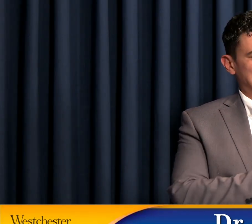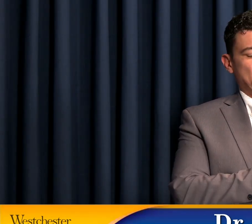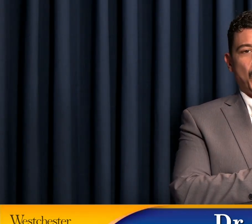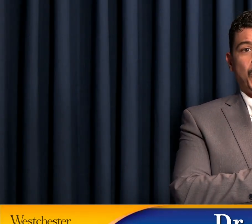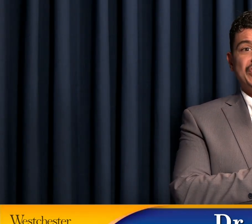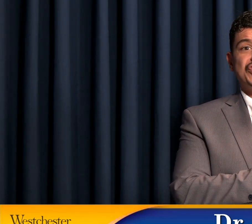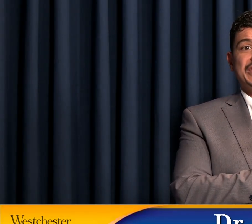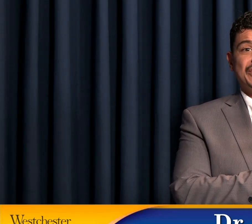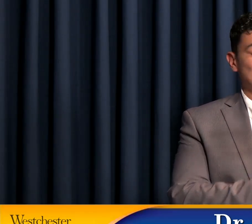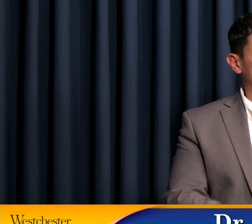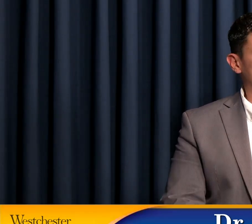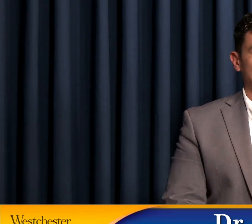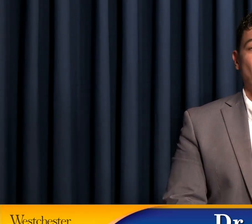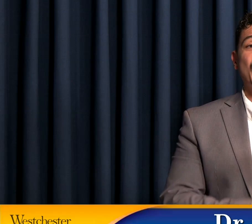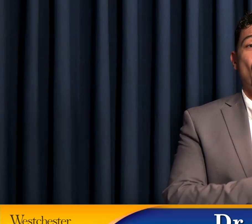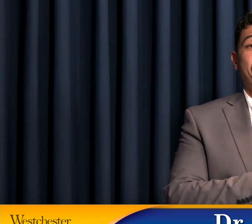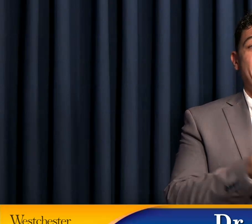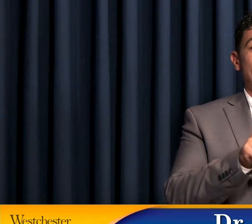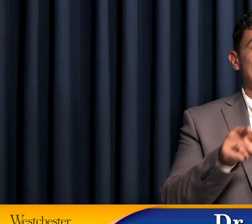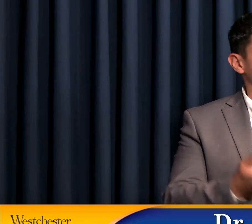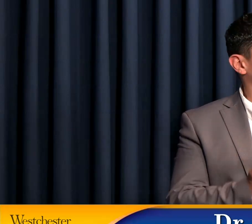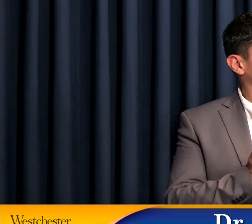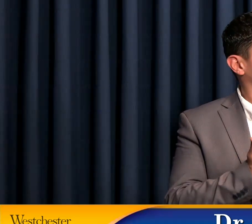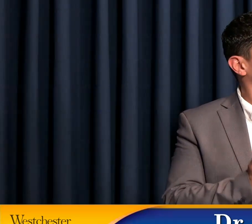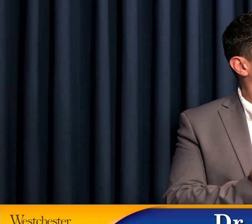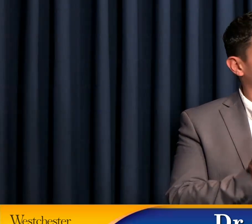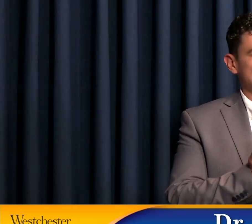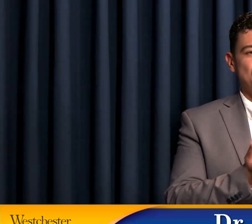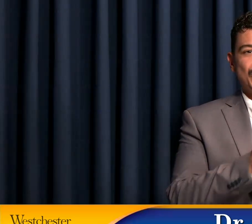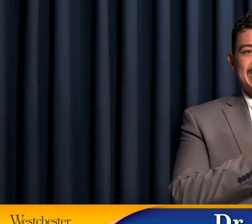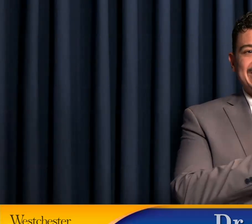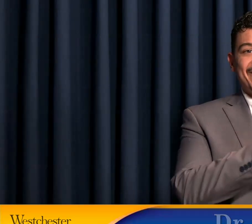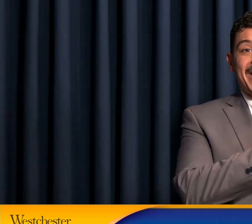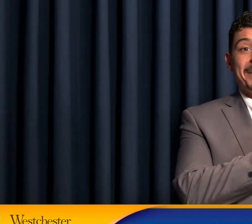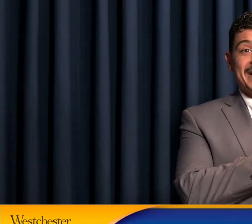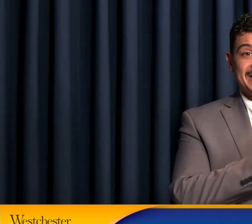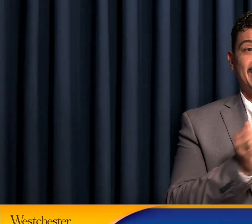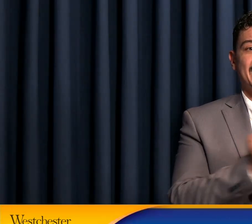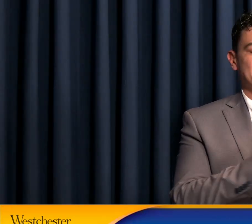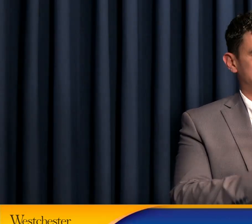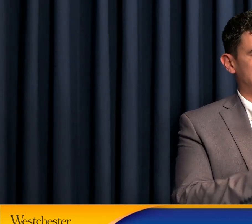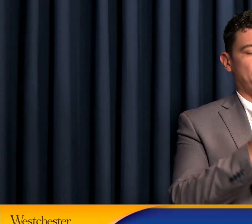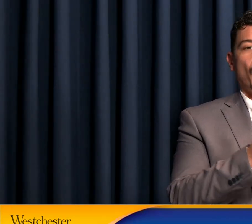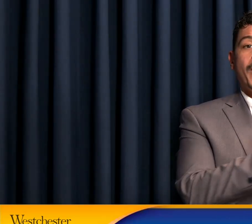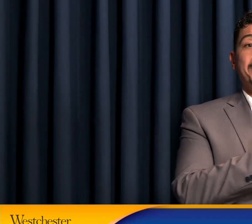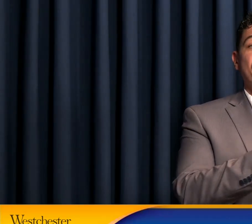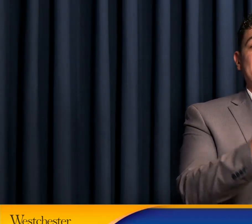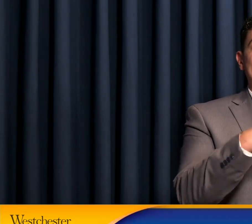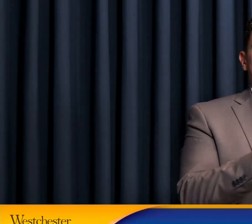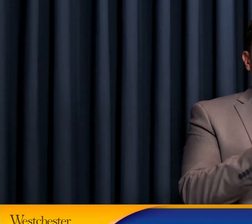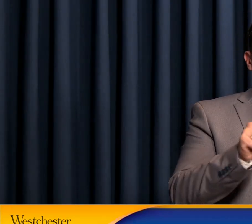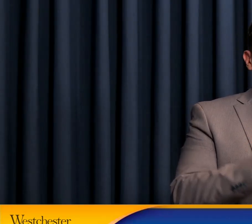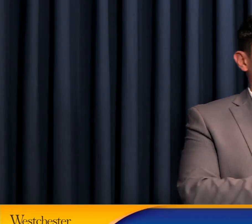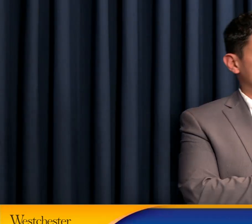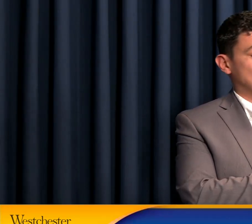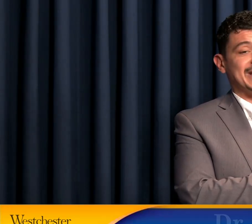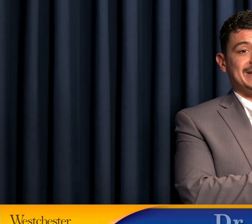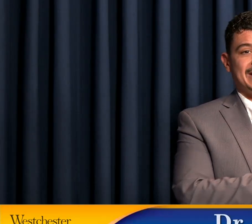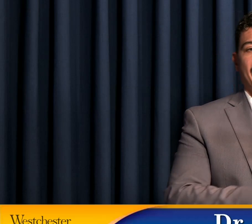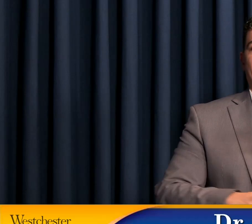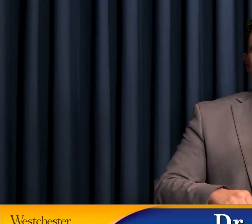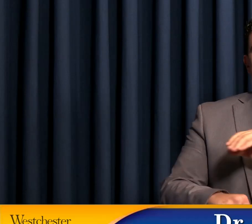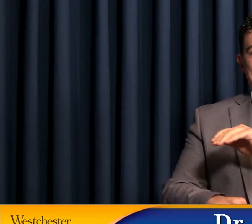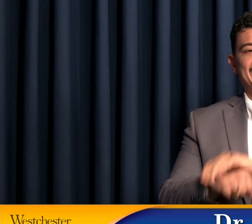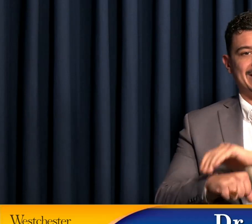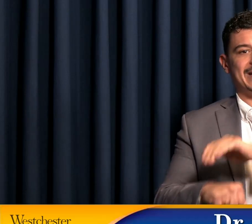We are located in Westchester. We are a bilingual school where children develop excellence in American